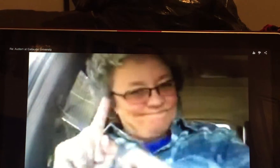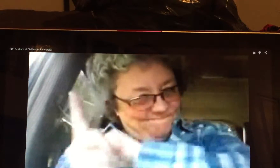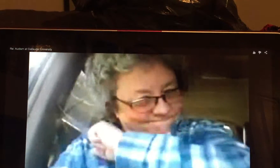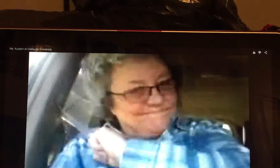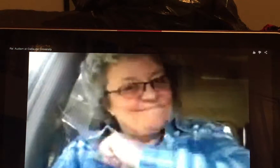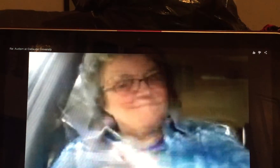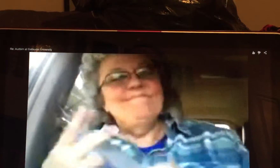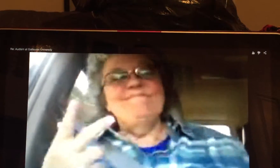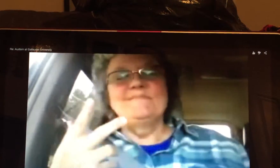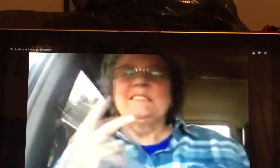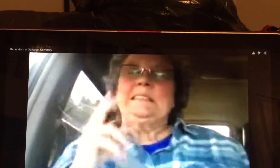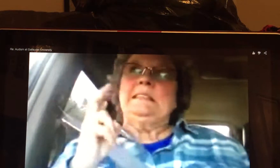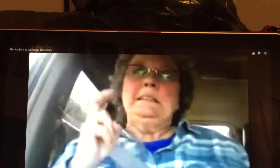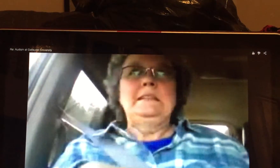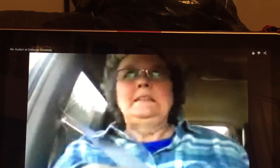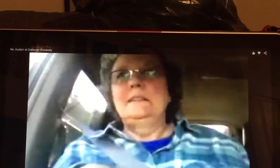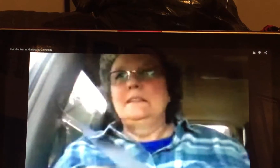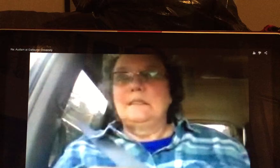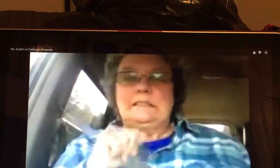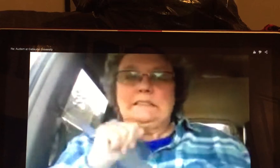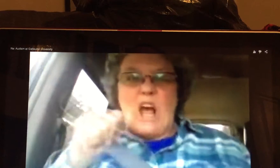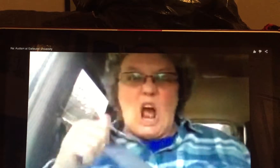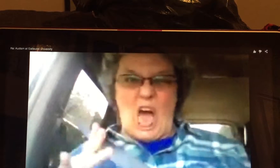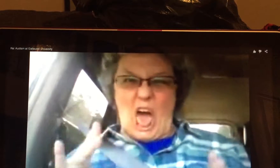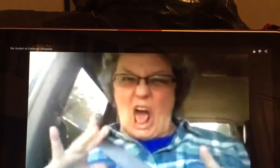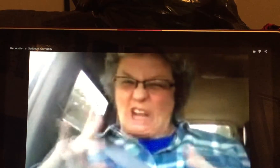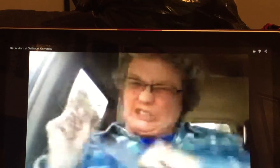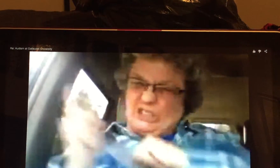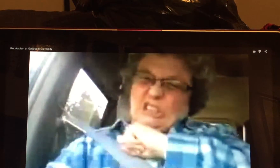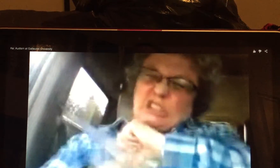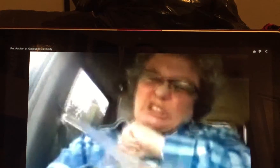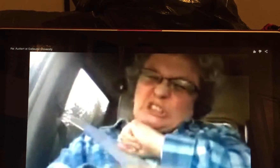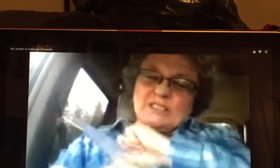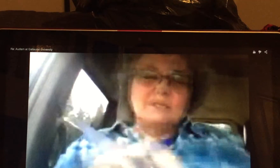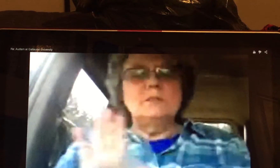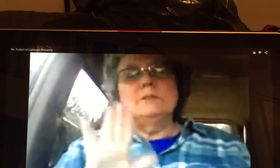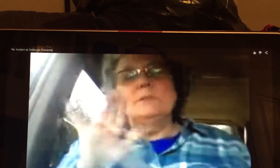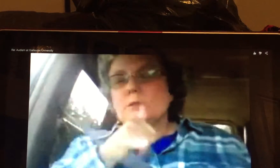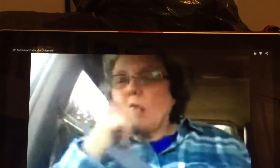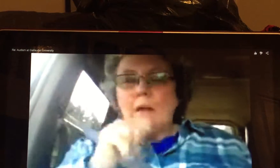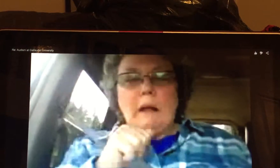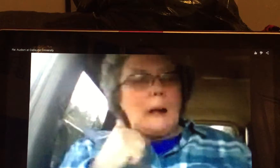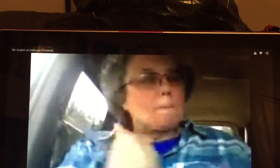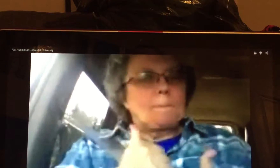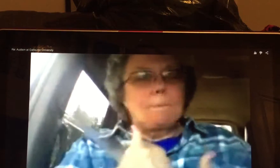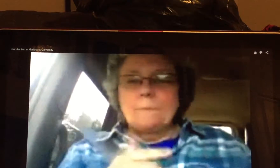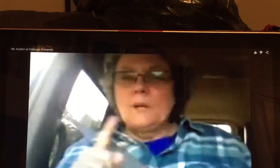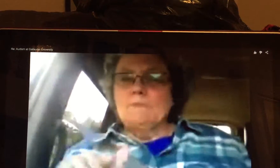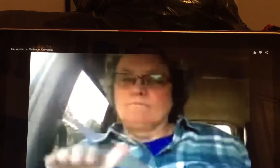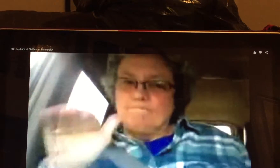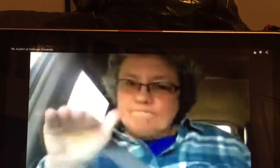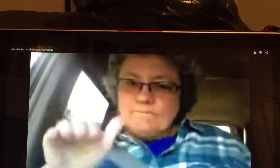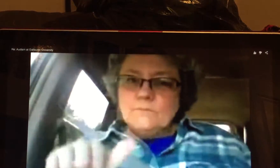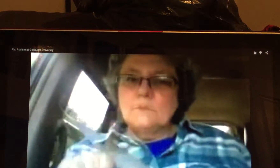I also think that you know as far as punishment goes I don't think we need to be super strict on punishment